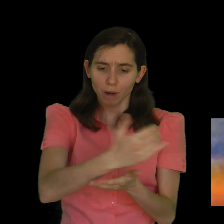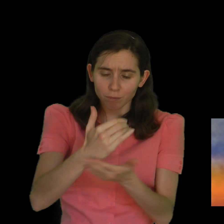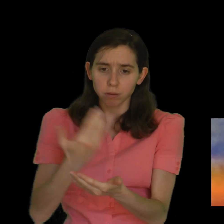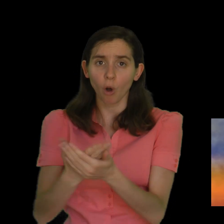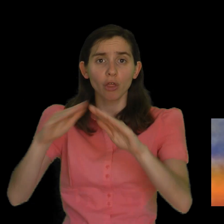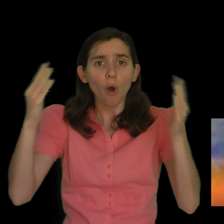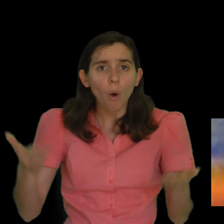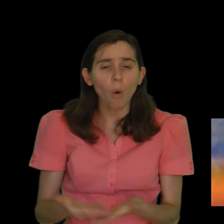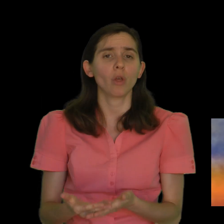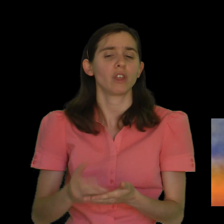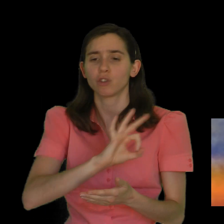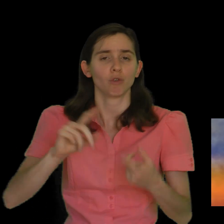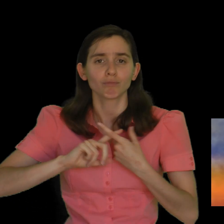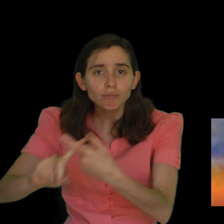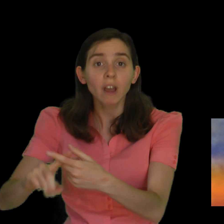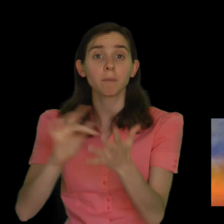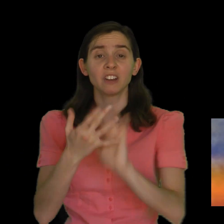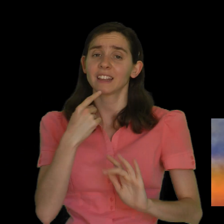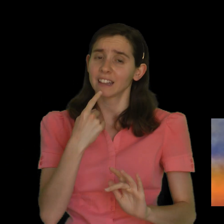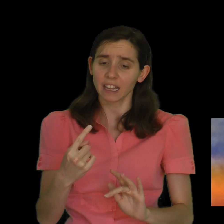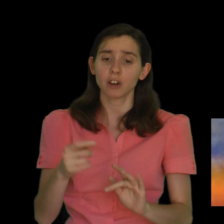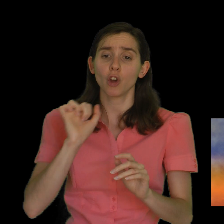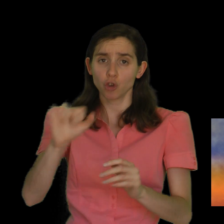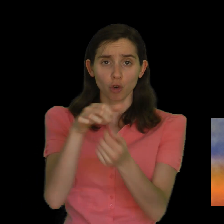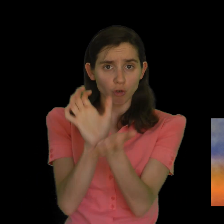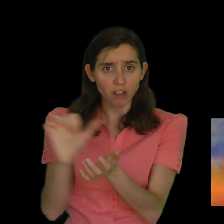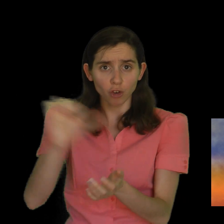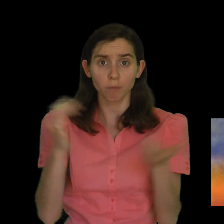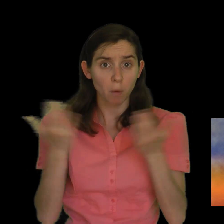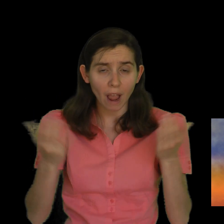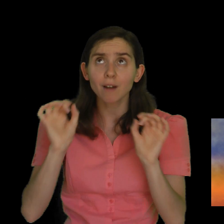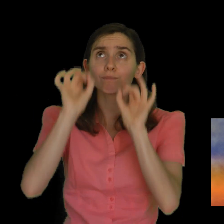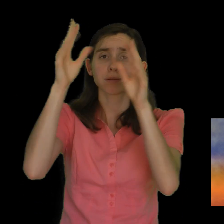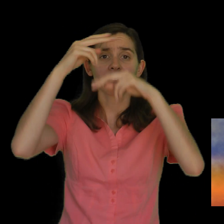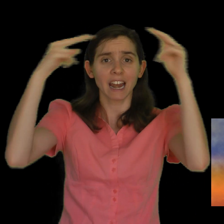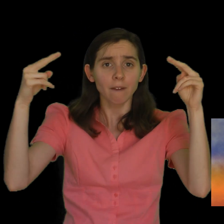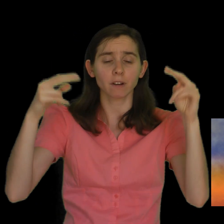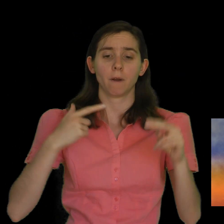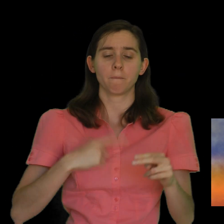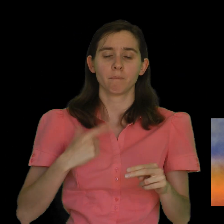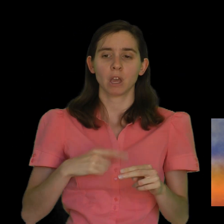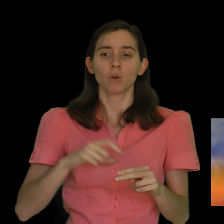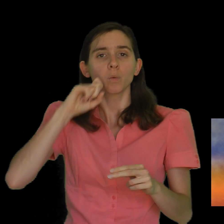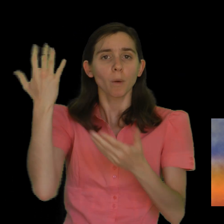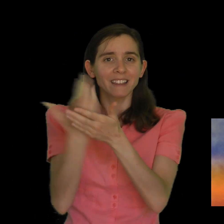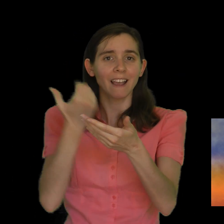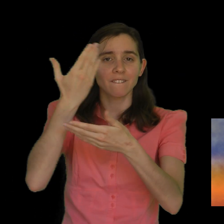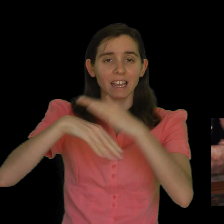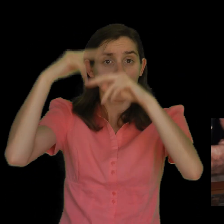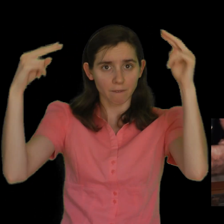6, 20, Lay up for yourselves treasure in heaven, where neither moth nor rust destroys, and where thieves do not break in and steal. Anything you